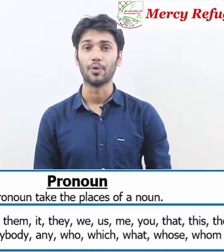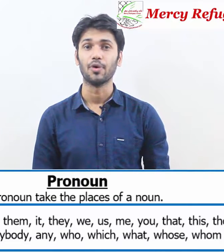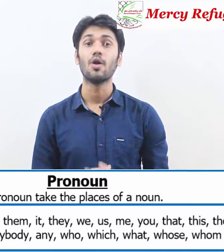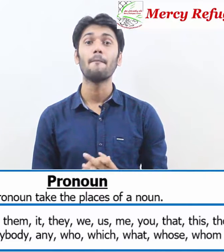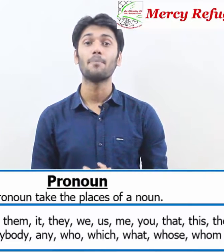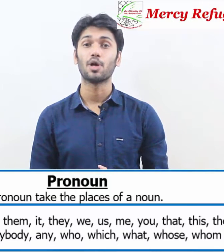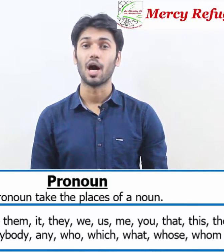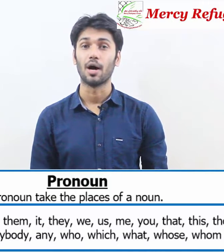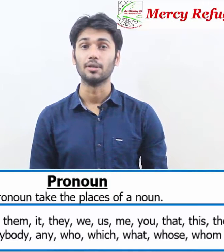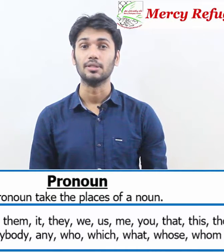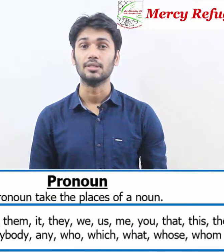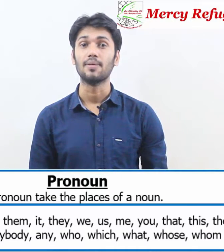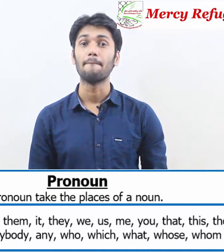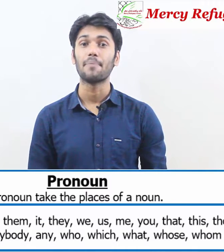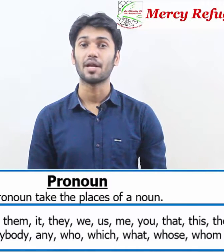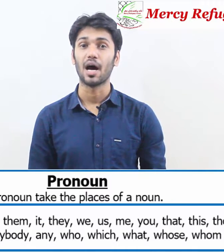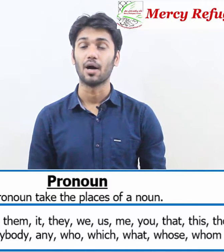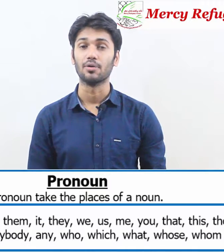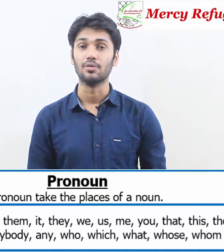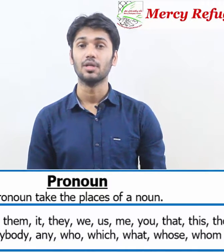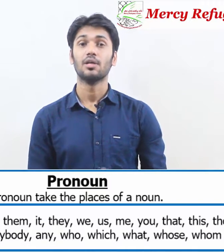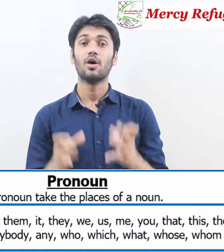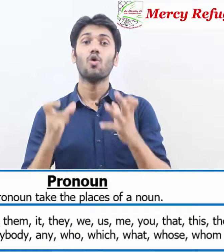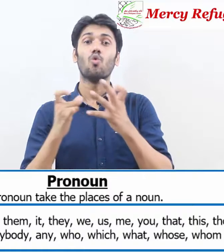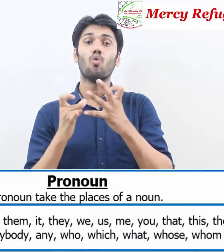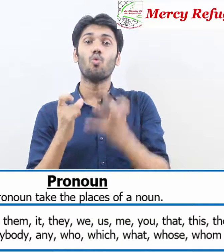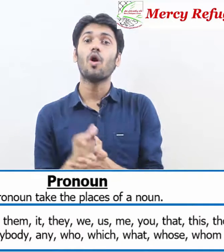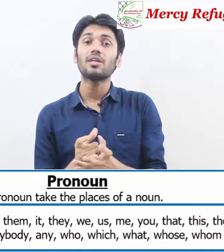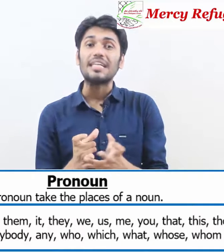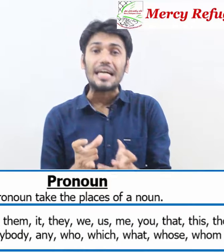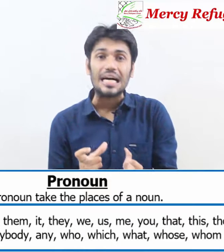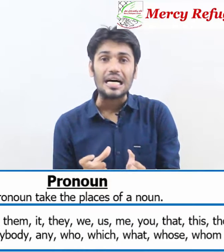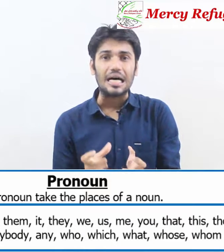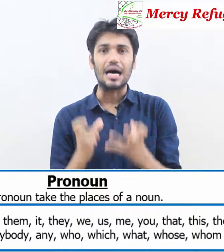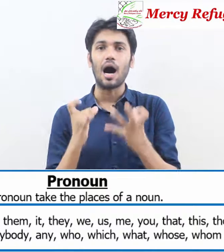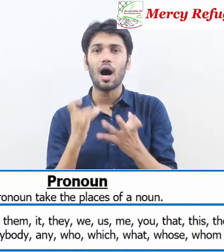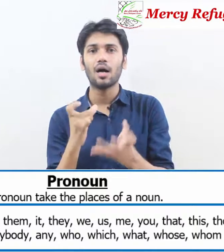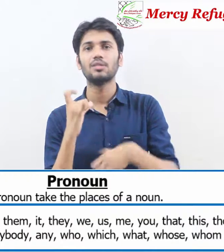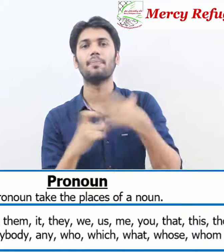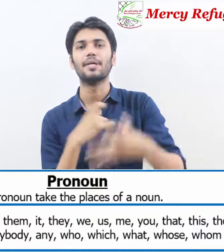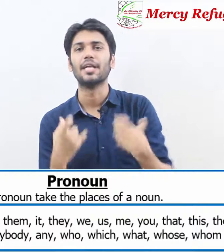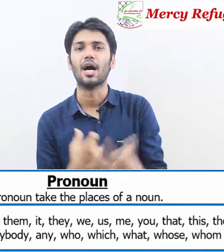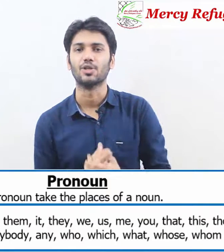pronoun pronoun now what are the pronouns